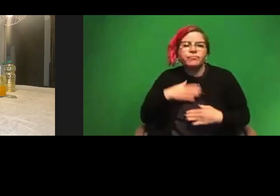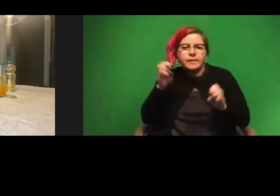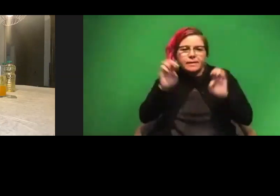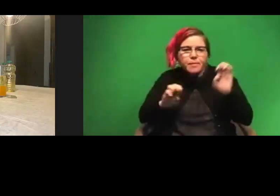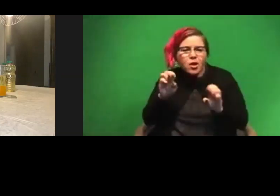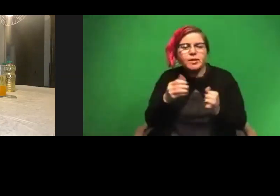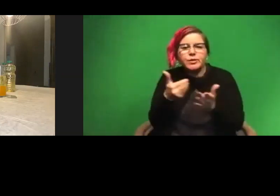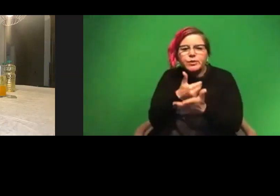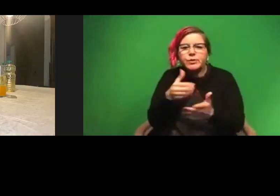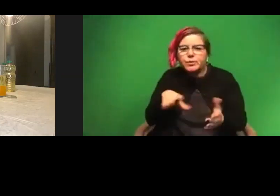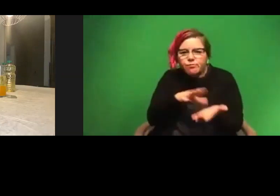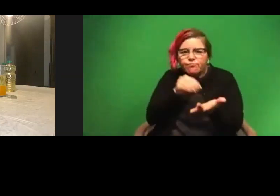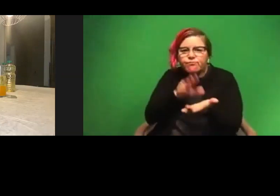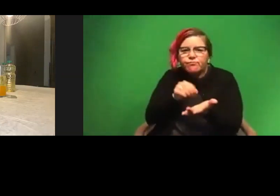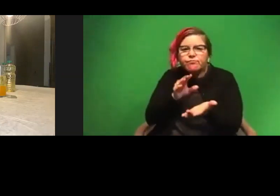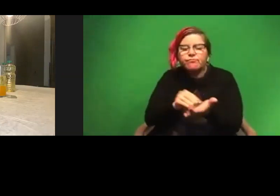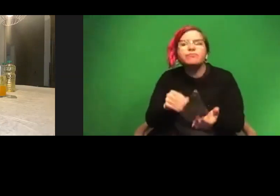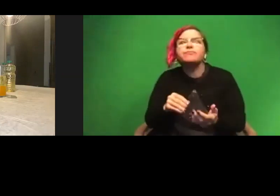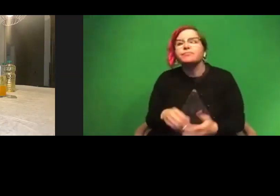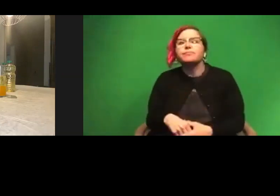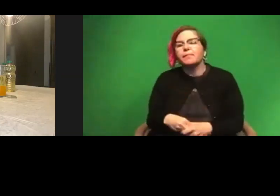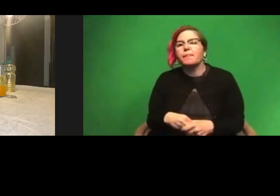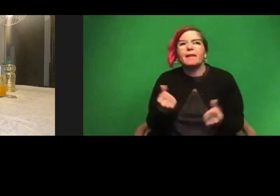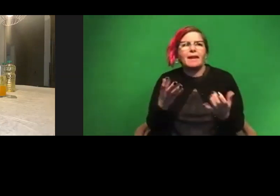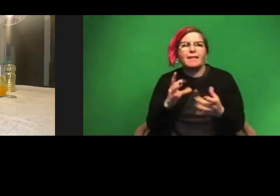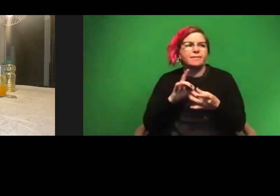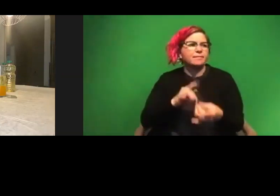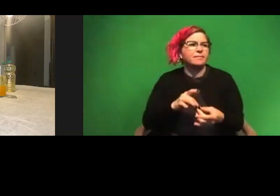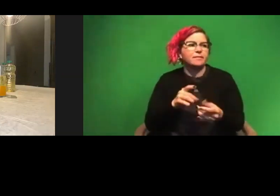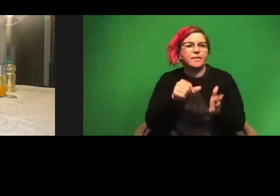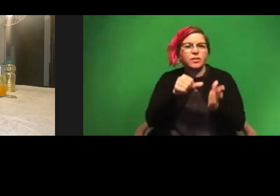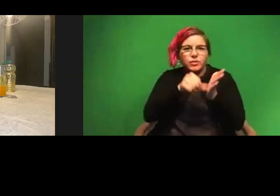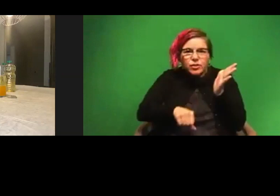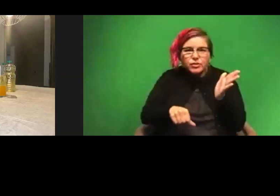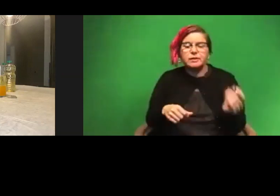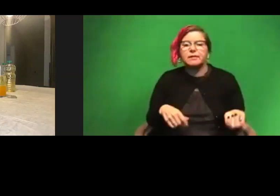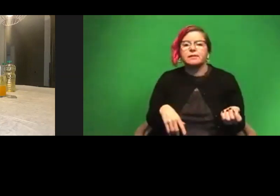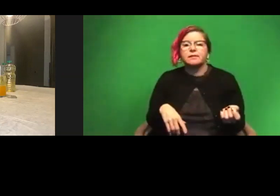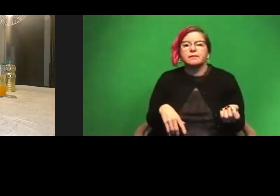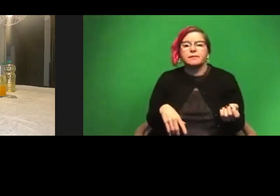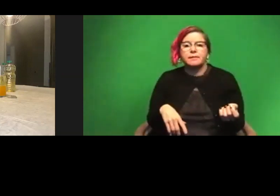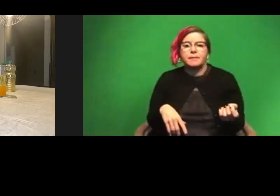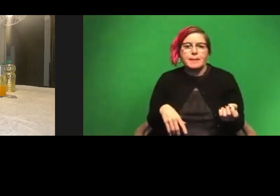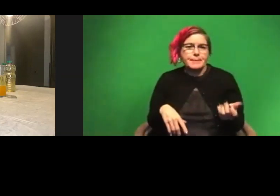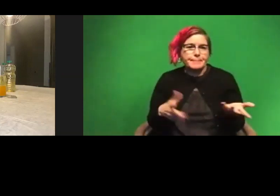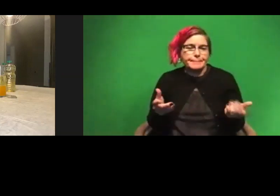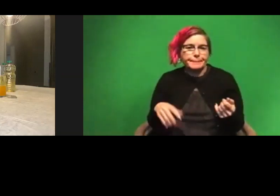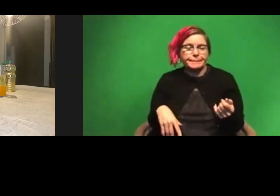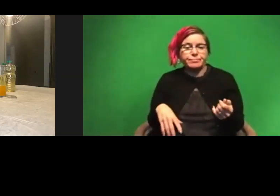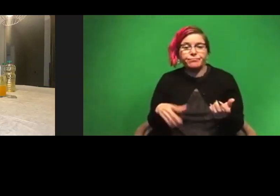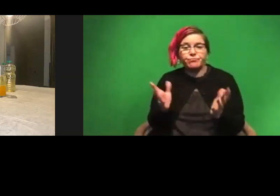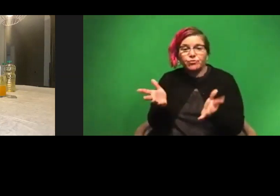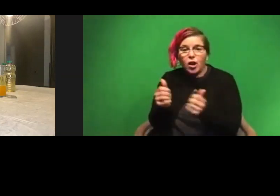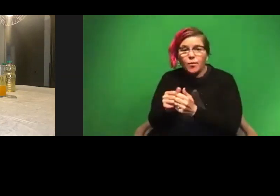new things that I learned in my research, anything from like doing surgeries to, um, even just talking to the